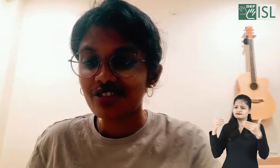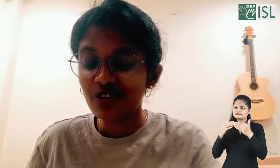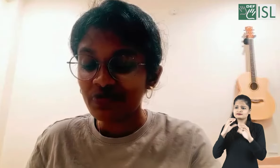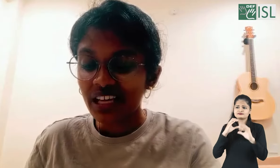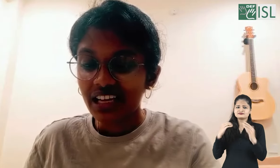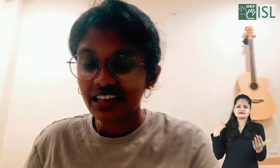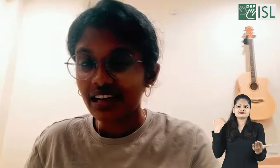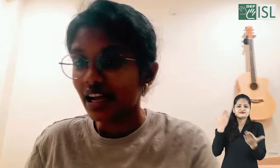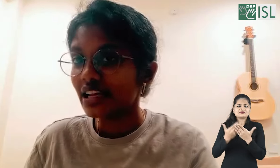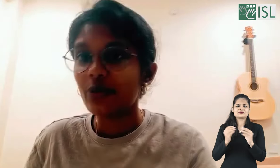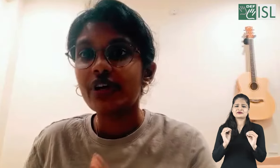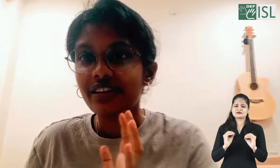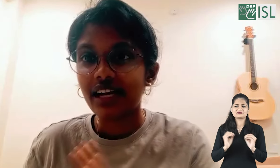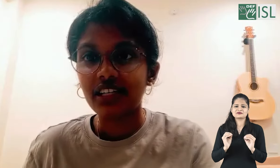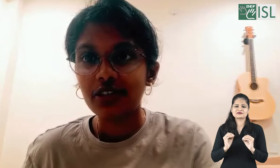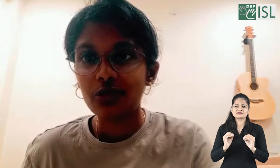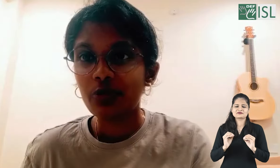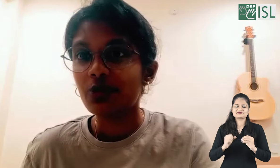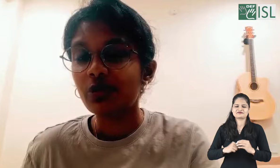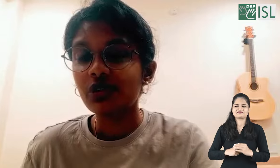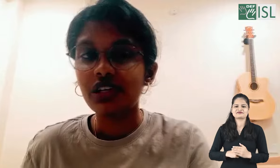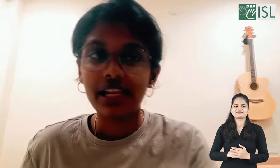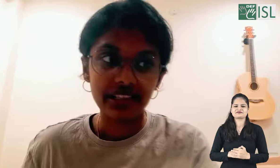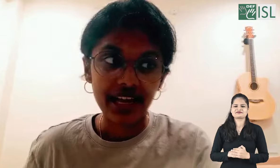know, I never interacted to people like that.